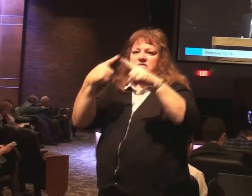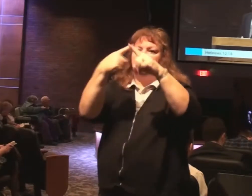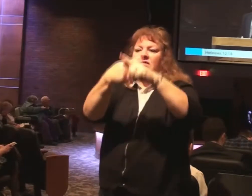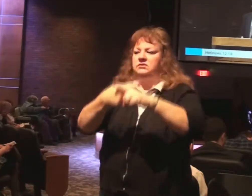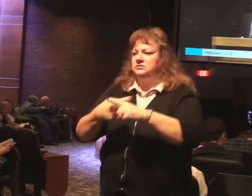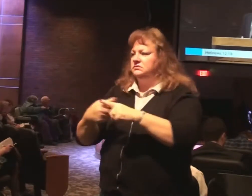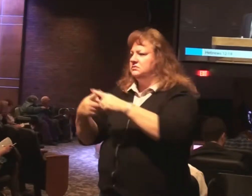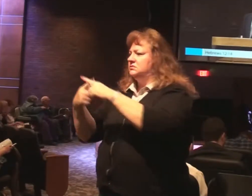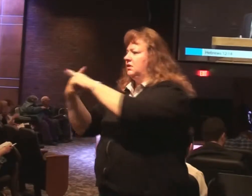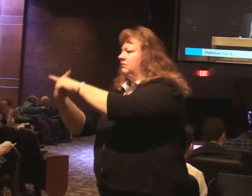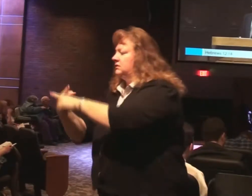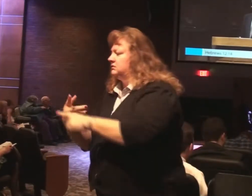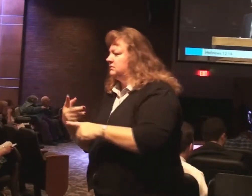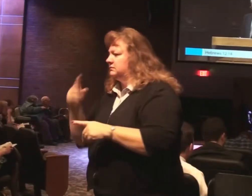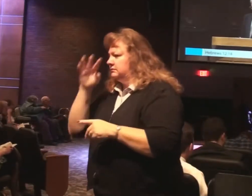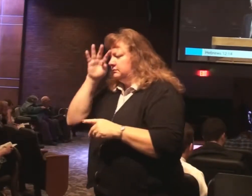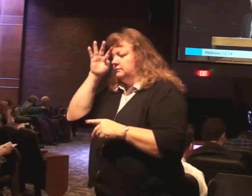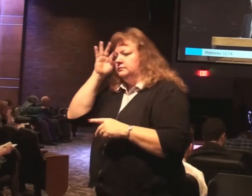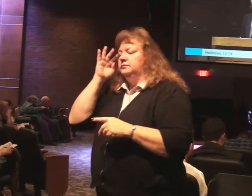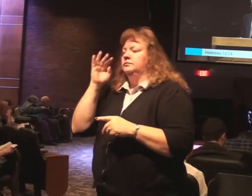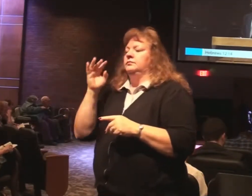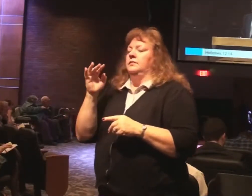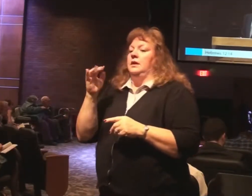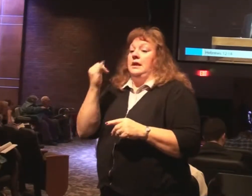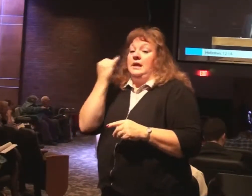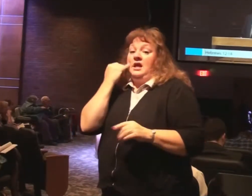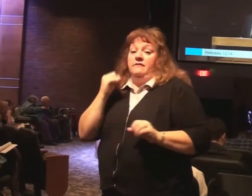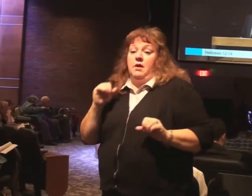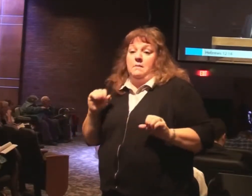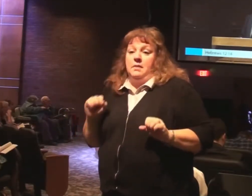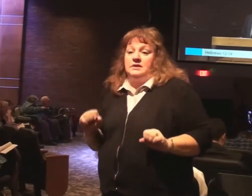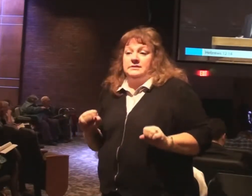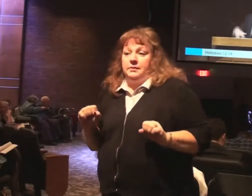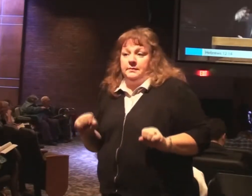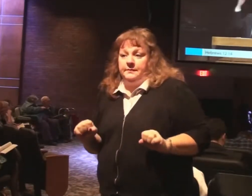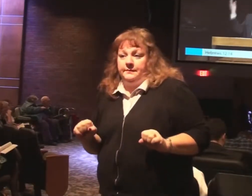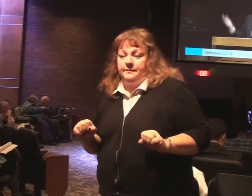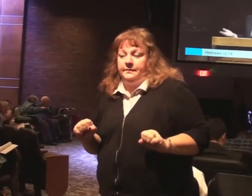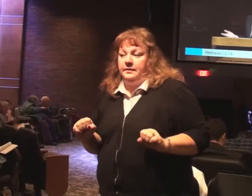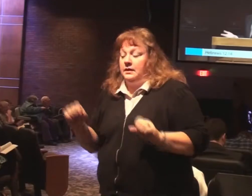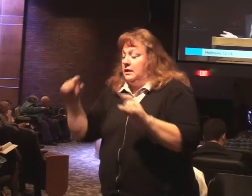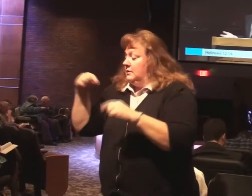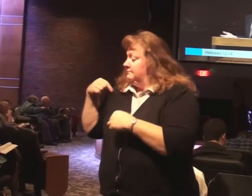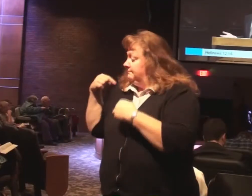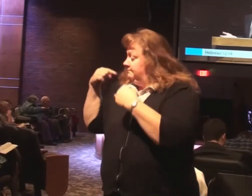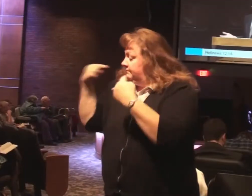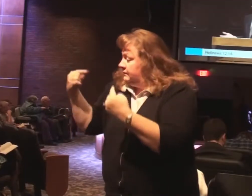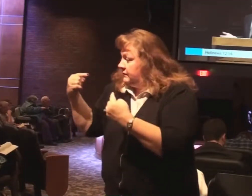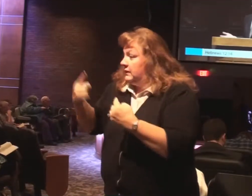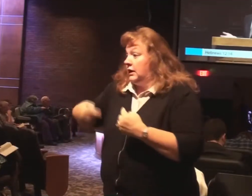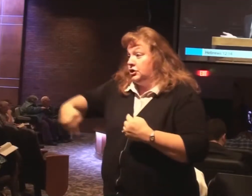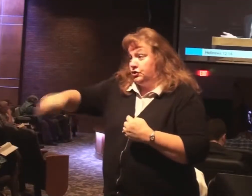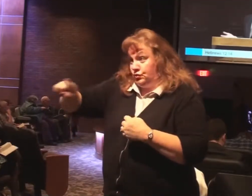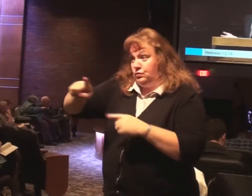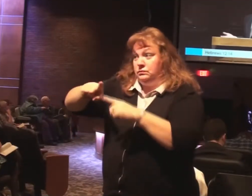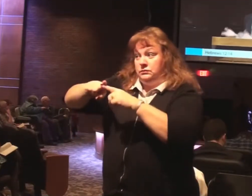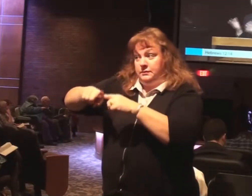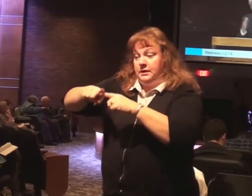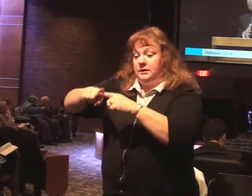Romans chapter 12 verse 18 says. If possible. So far as depends on you. Be at